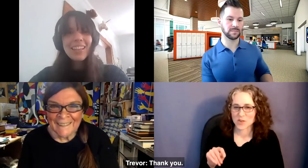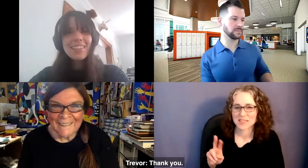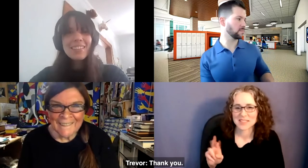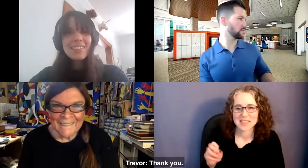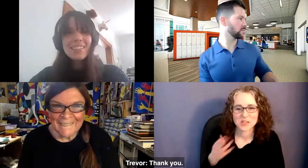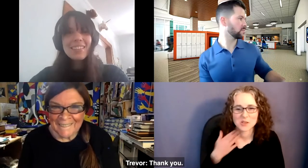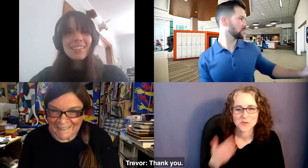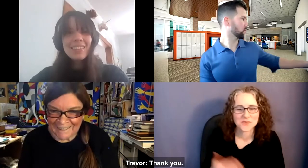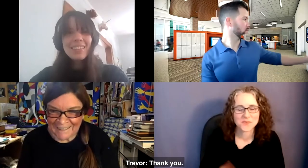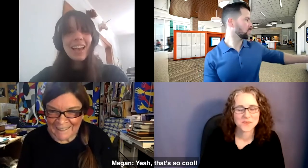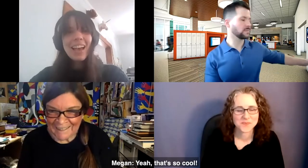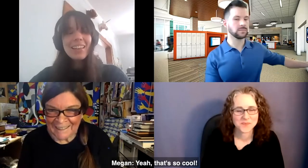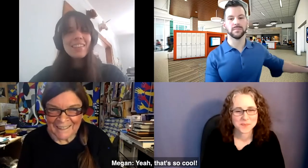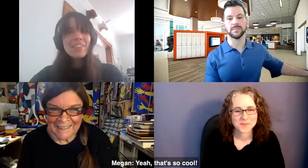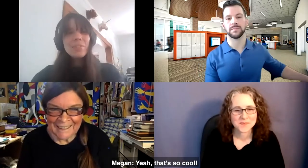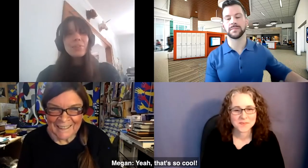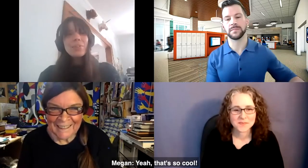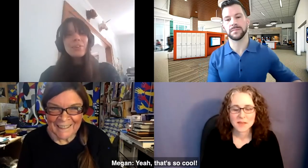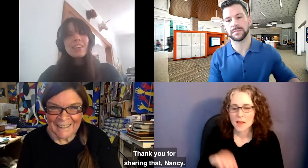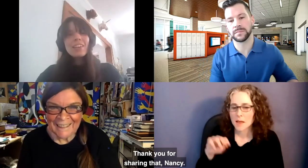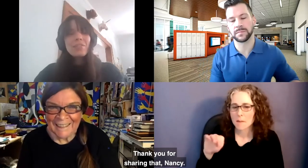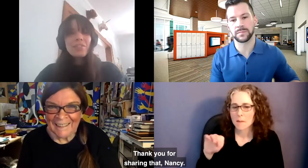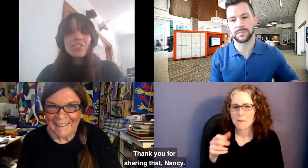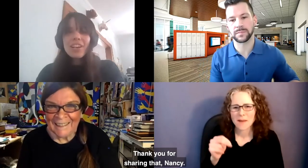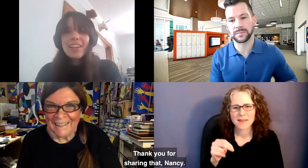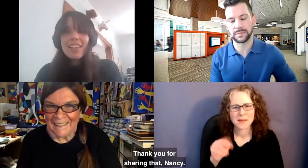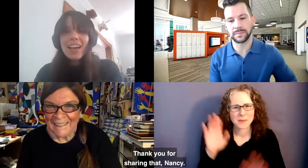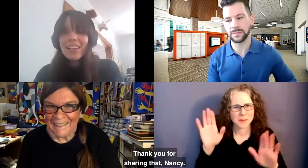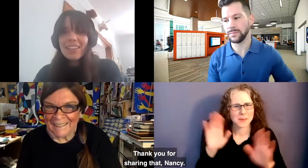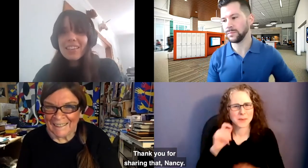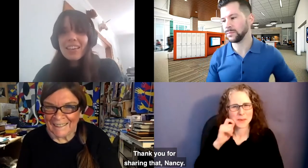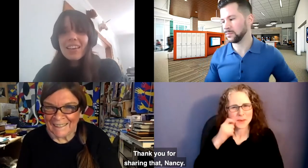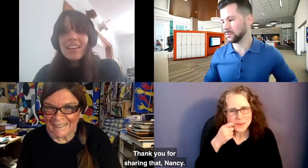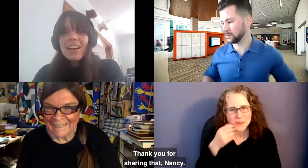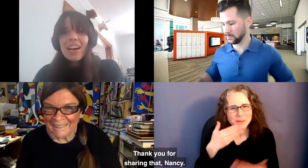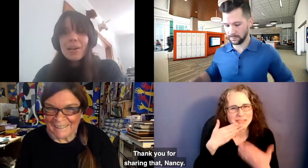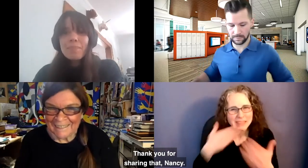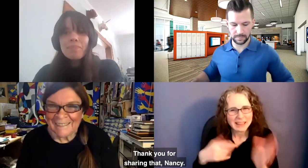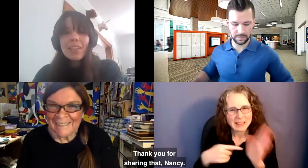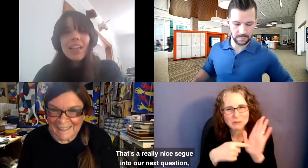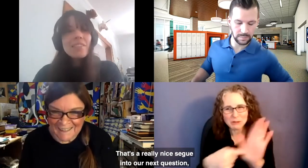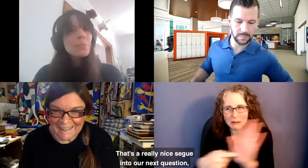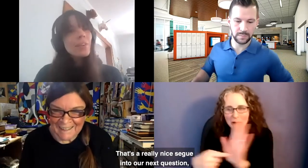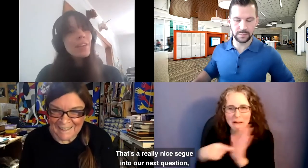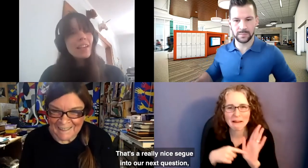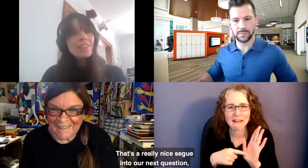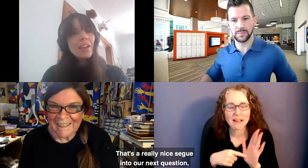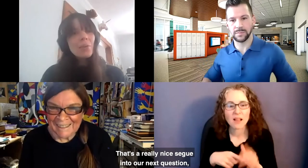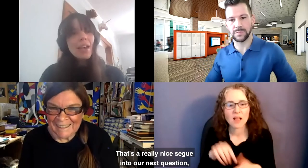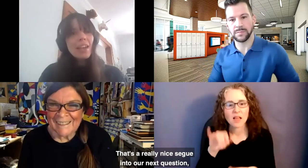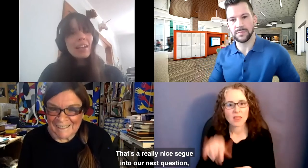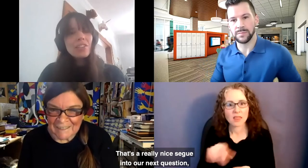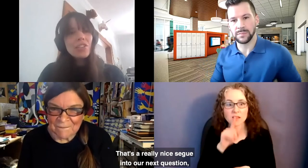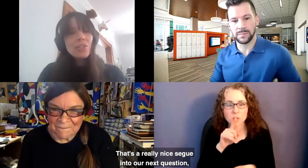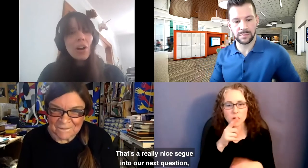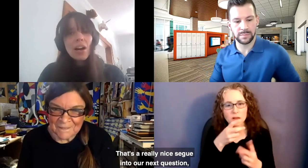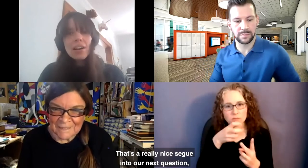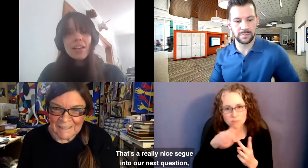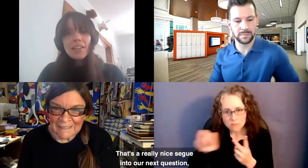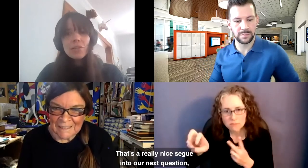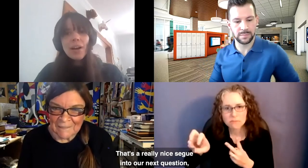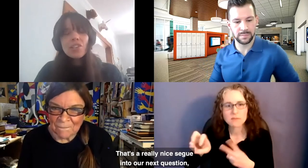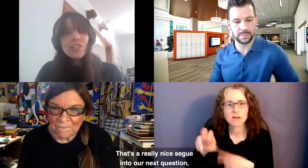Sure says, thank you. Megan speaking. that's so cool. Thank you for sharing that, Nancy. That's a really nice segue into